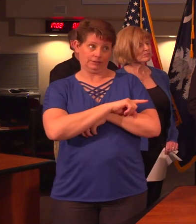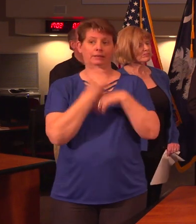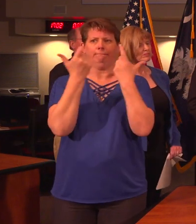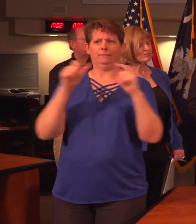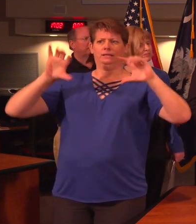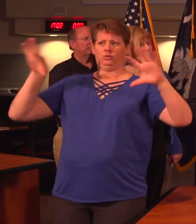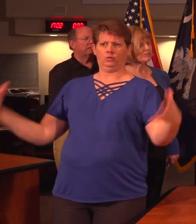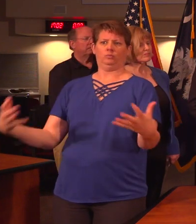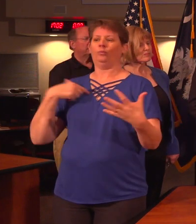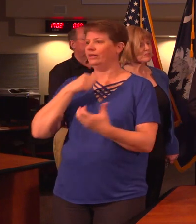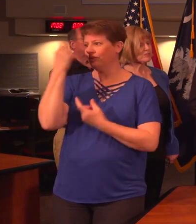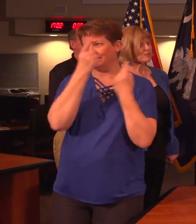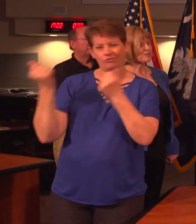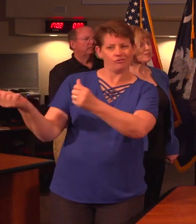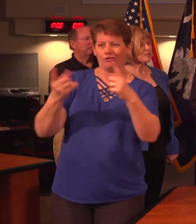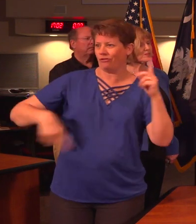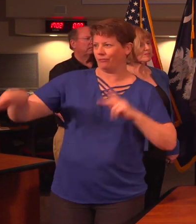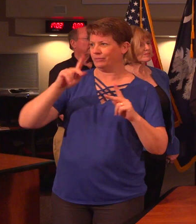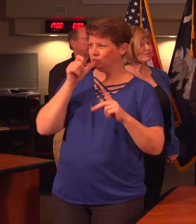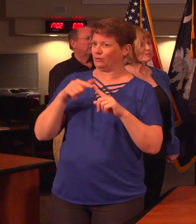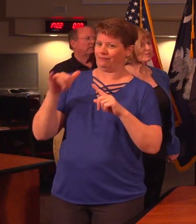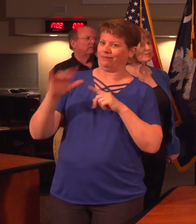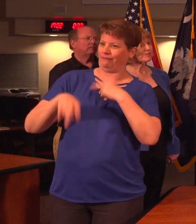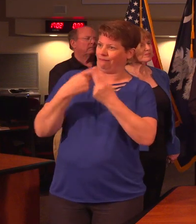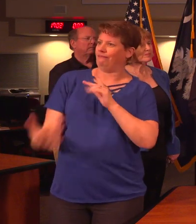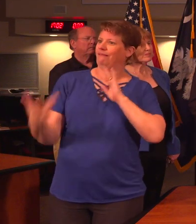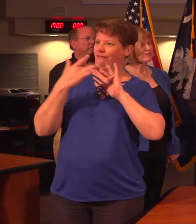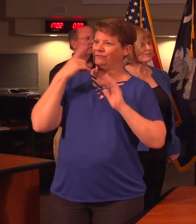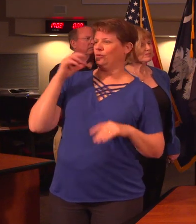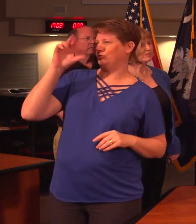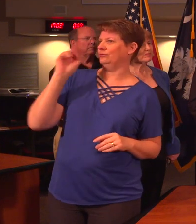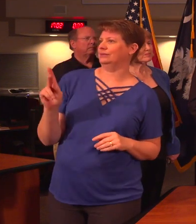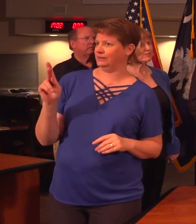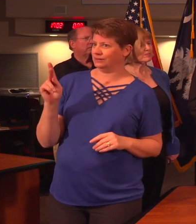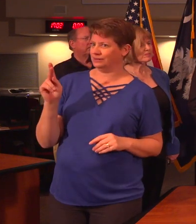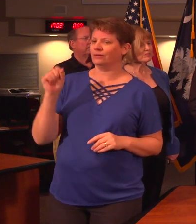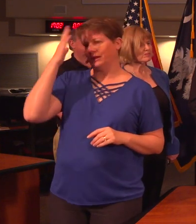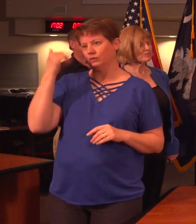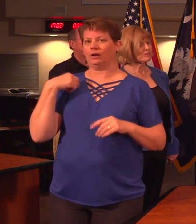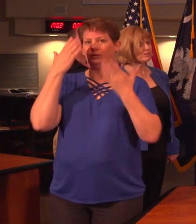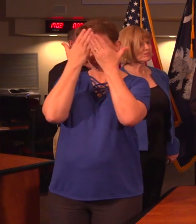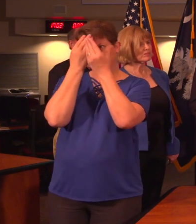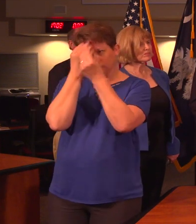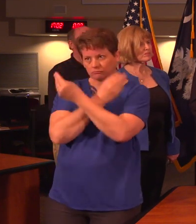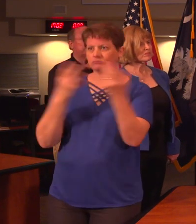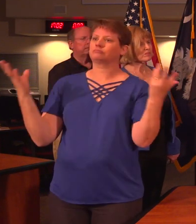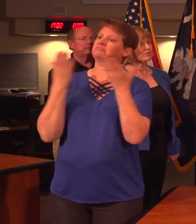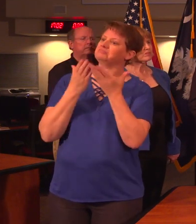settings we do not consider all those individuals to be close contacts to be at risk so that's why we give general community measures